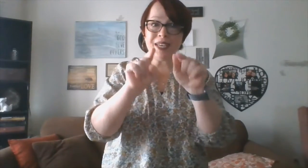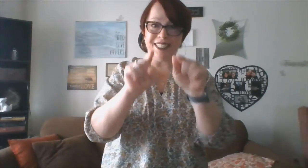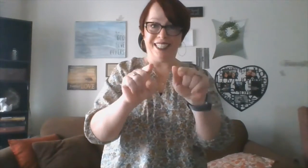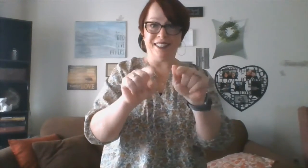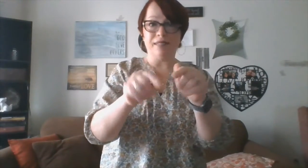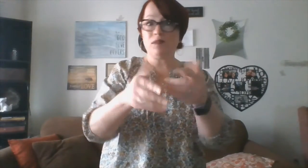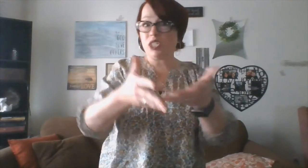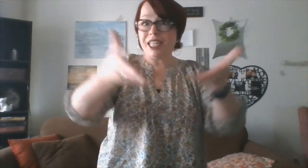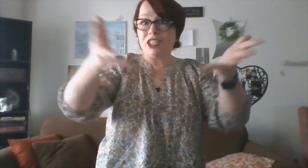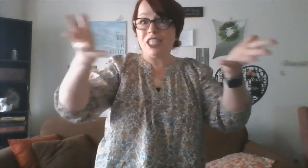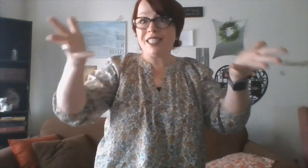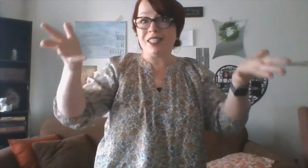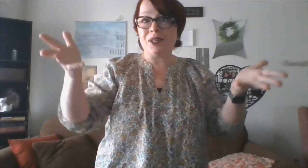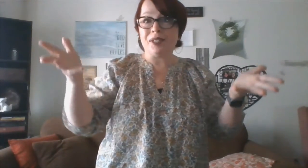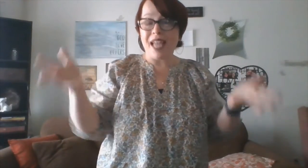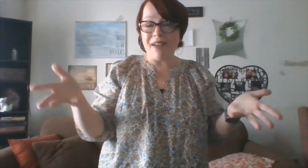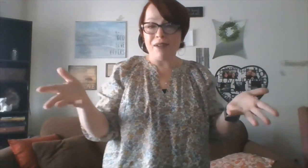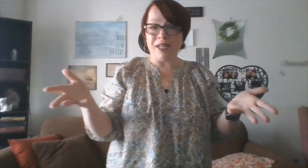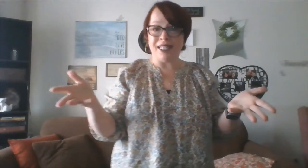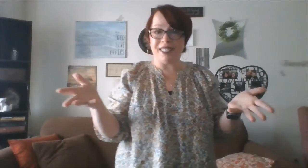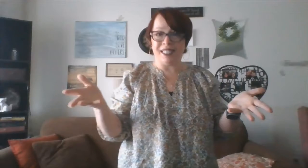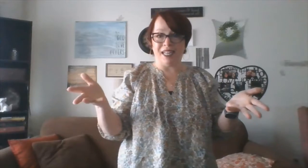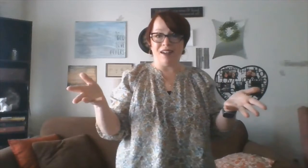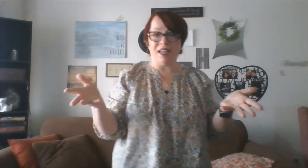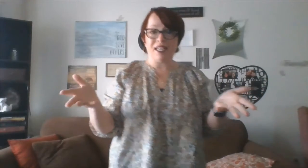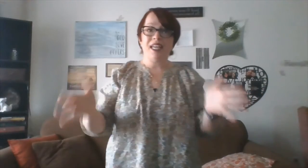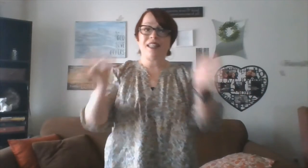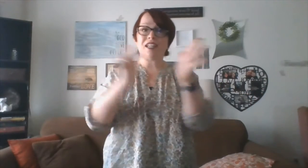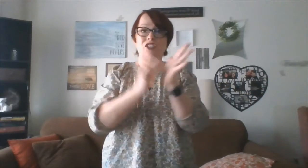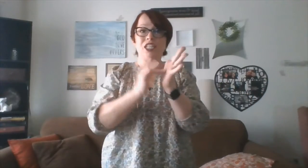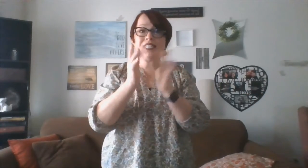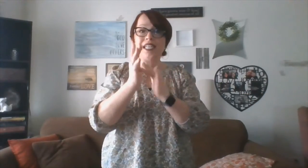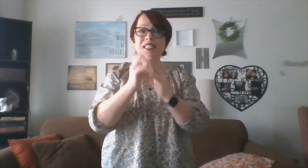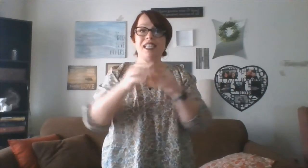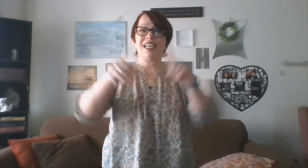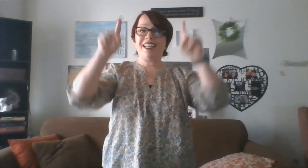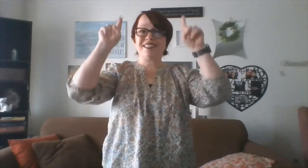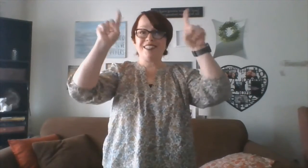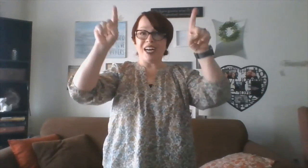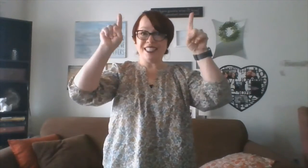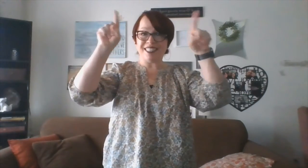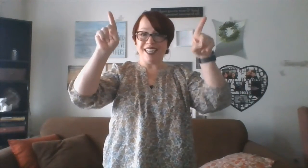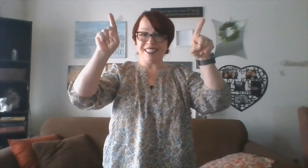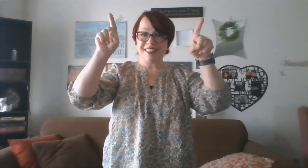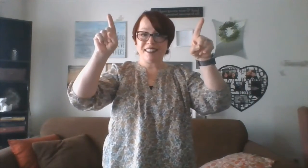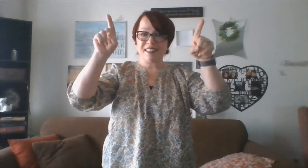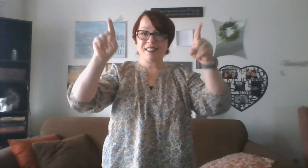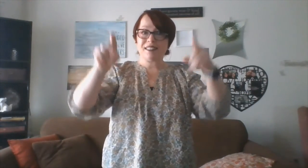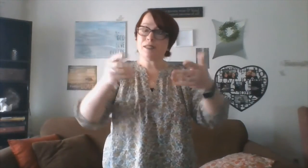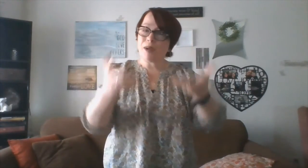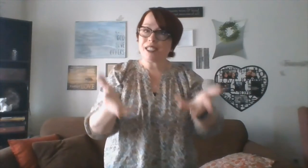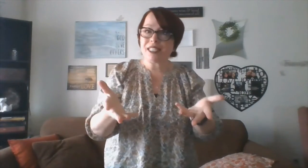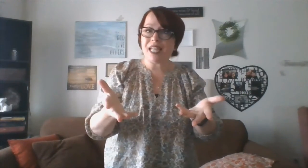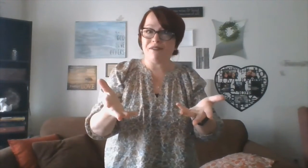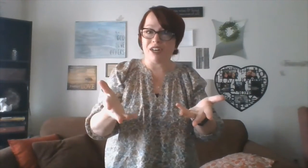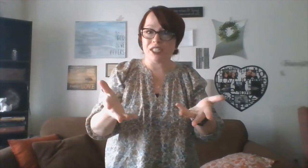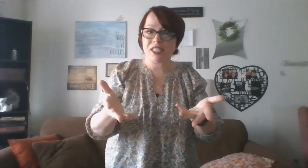can tell them, just like Jesus told everyone in the synagogue, that Jesus is God's son. Let's practice that first.